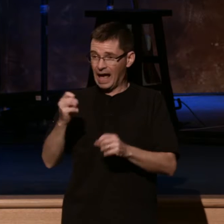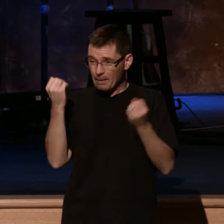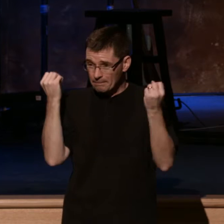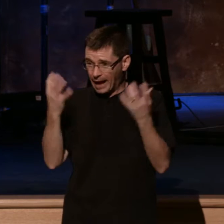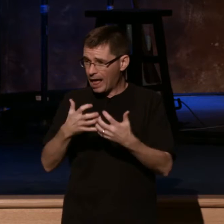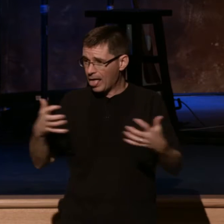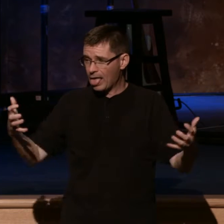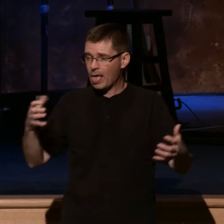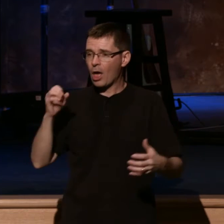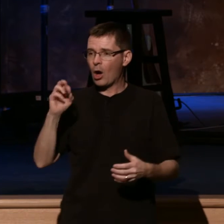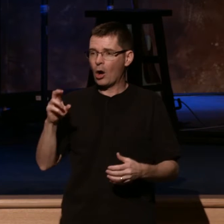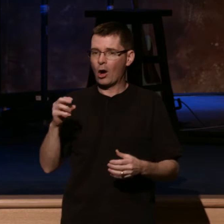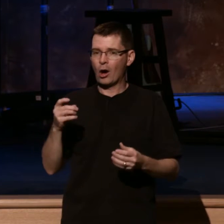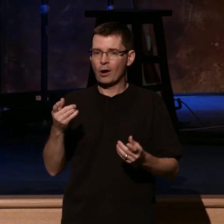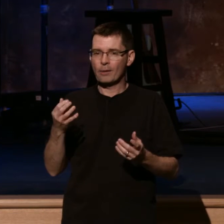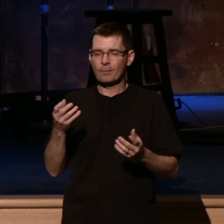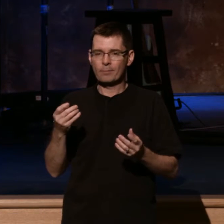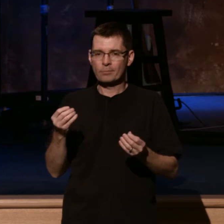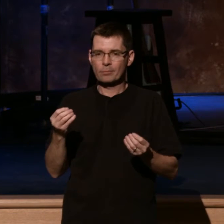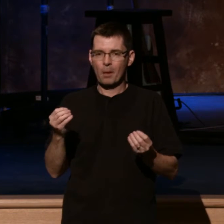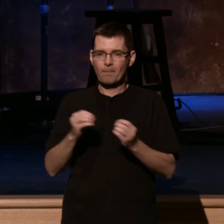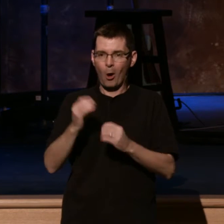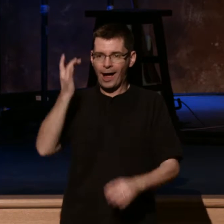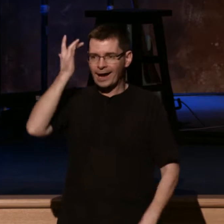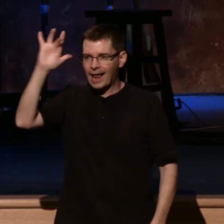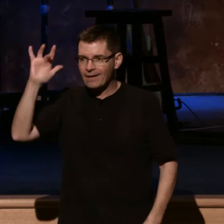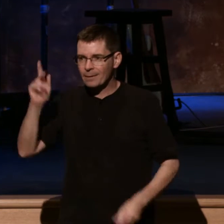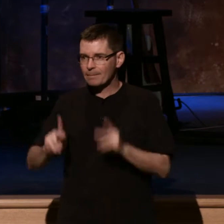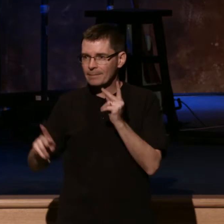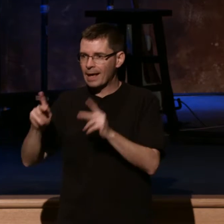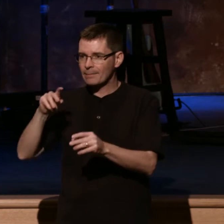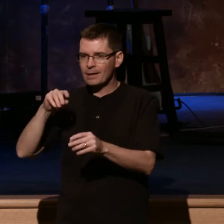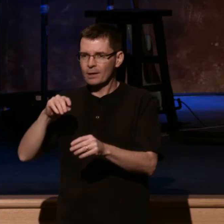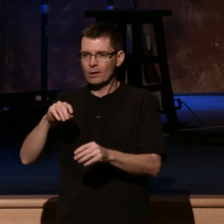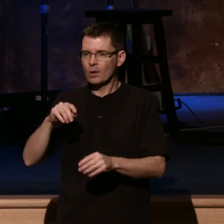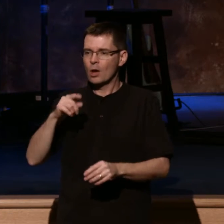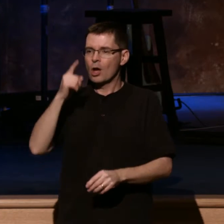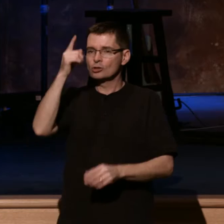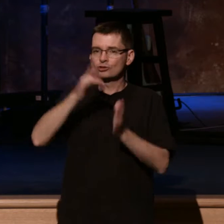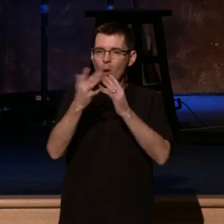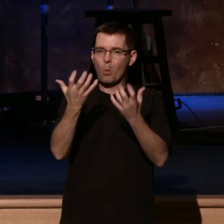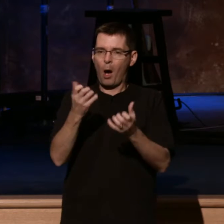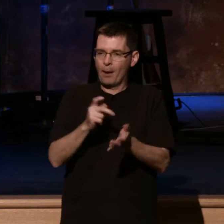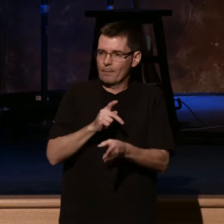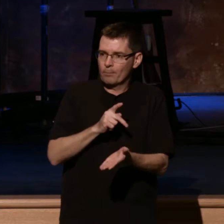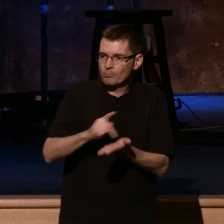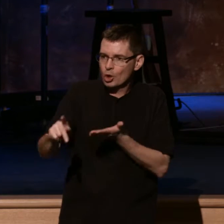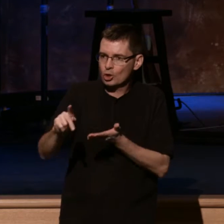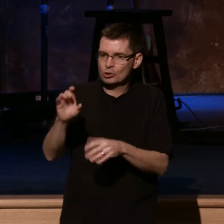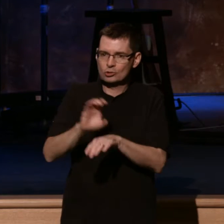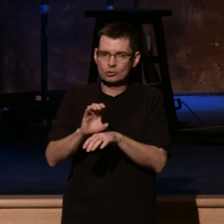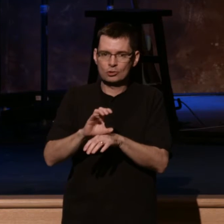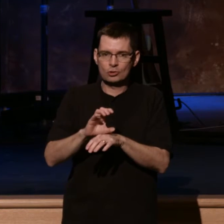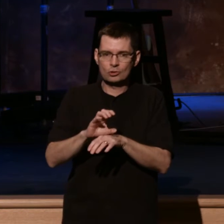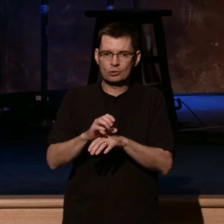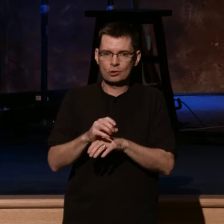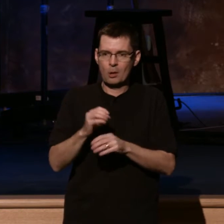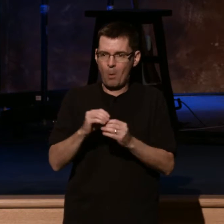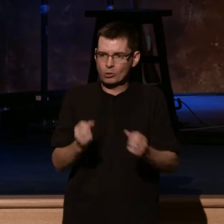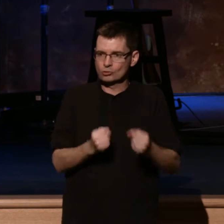or more clever personalities or programs. It's that we are a pure church. I, again, have been in China recently. And if you've been in